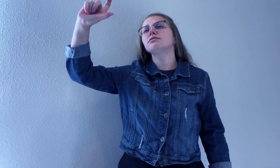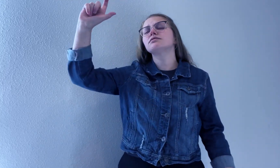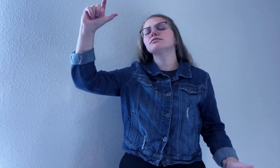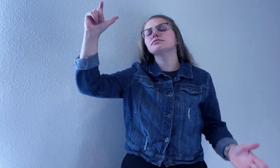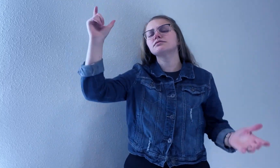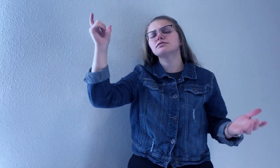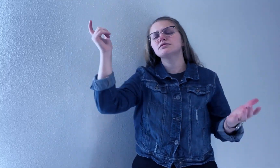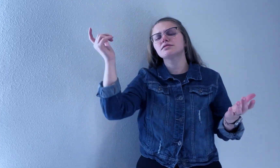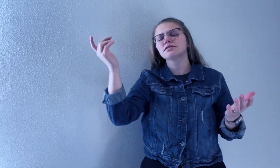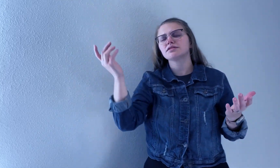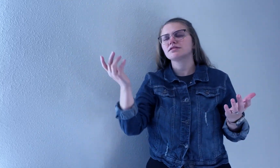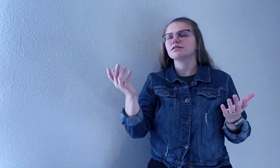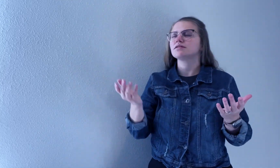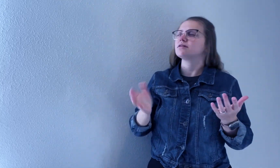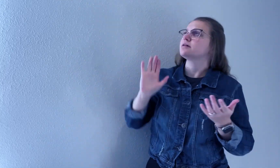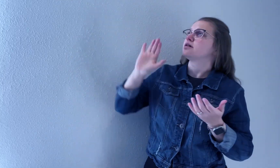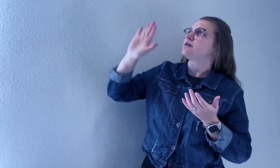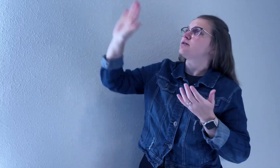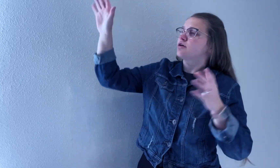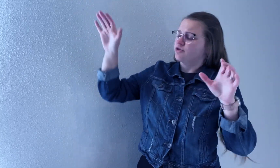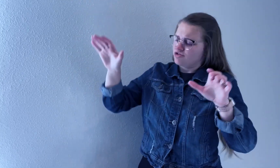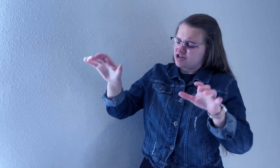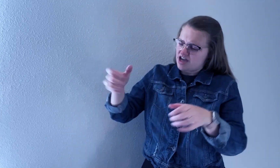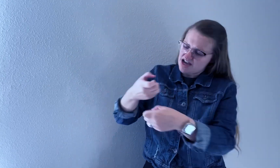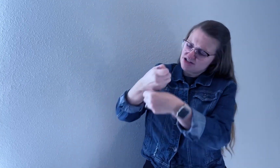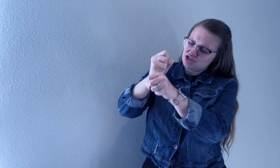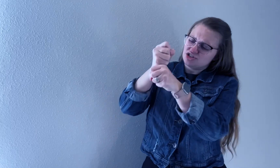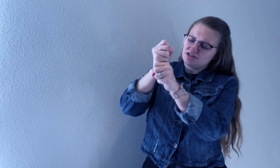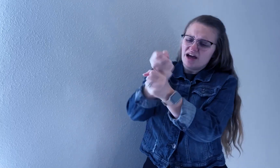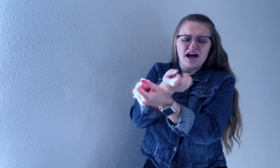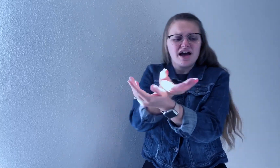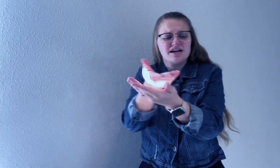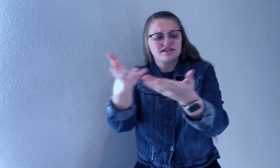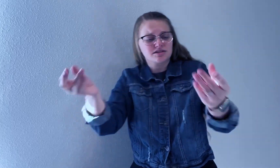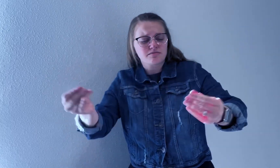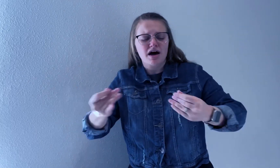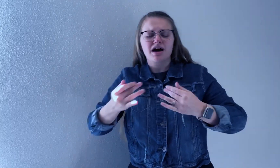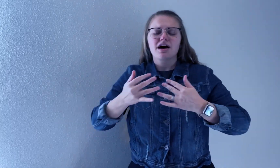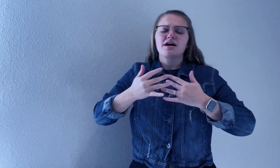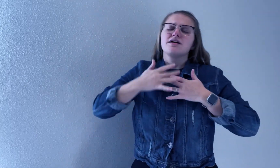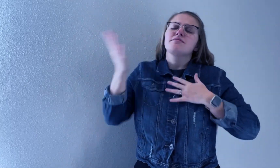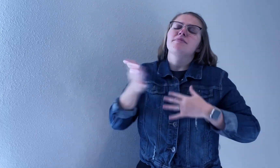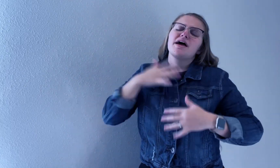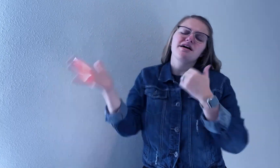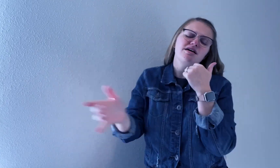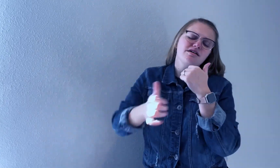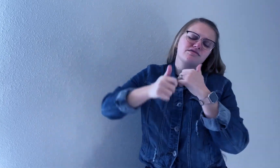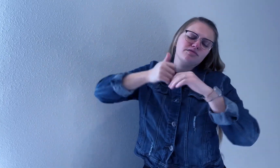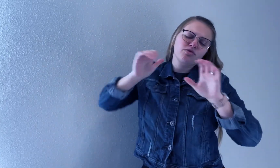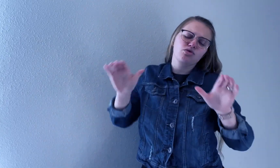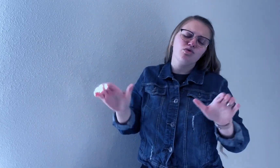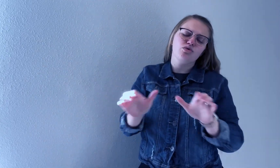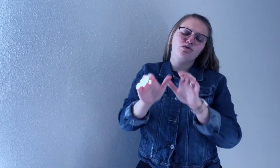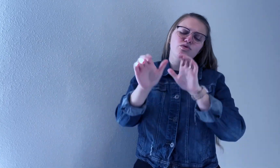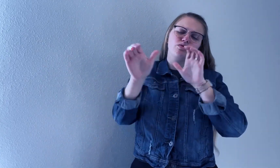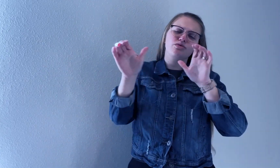Your creation has inspired my every move